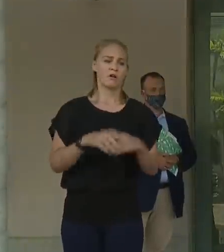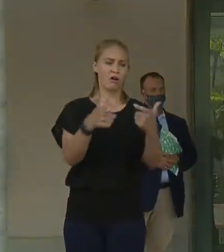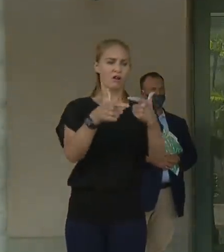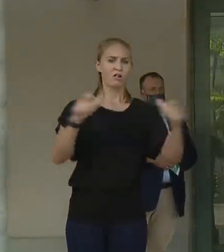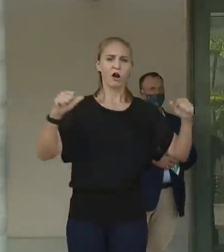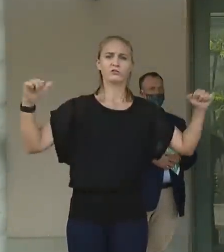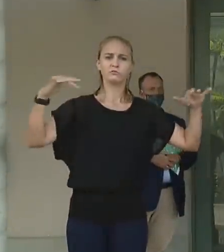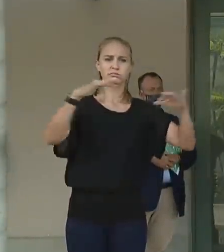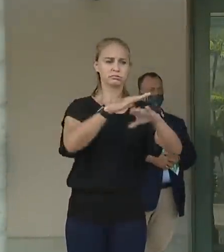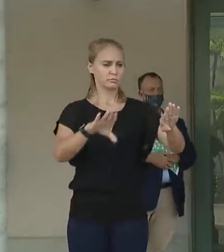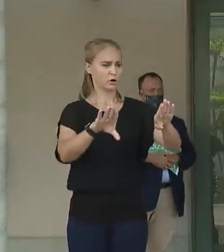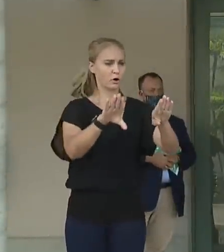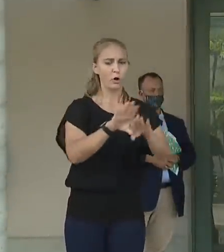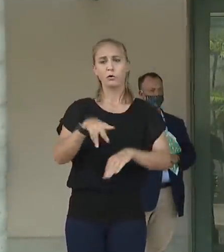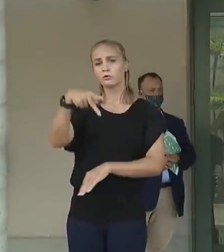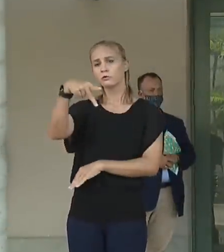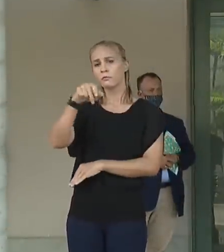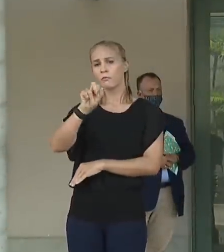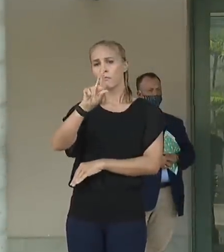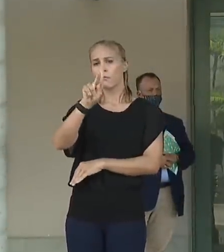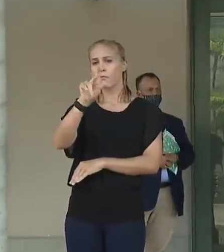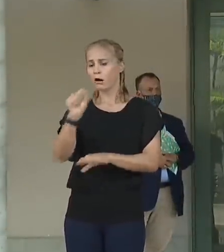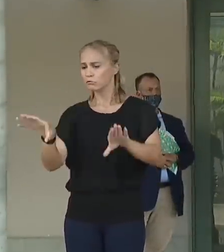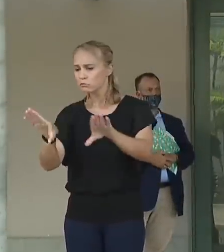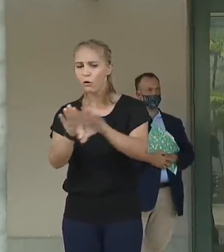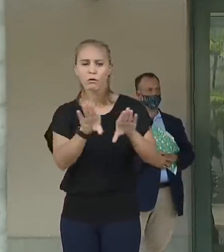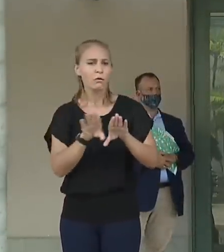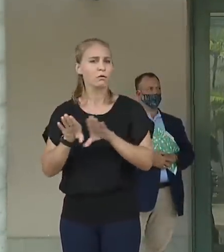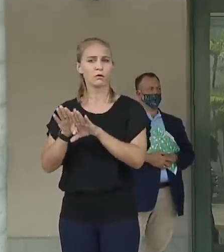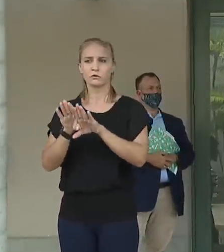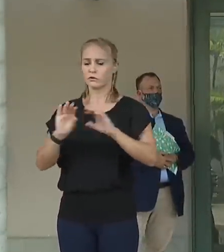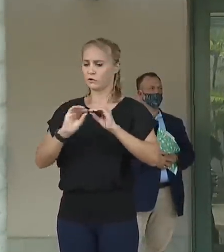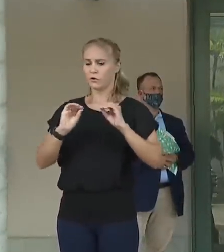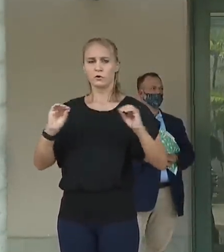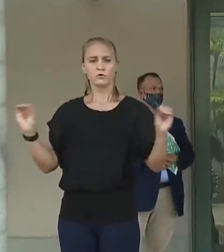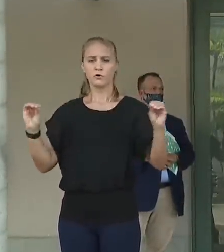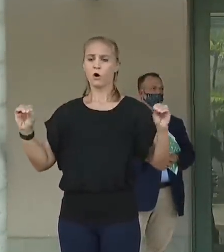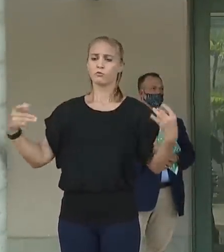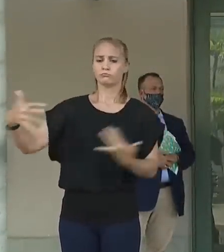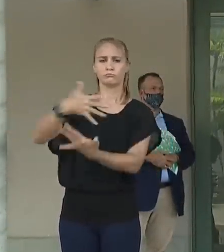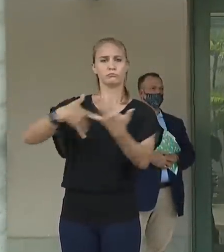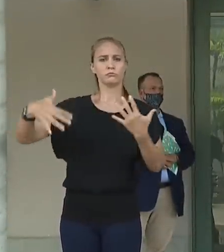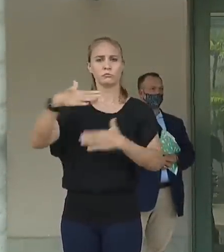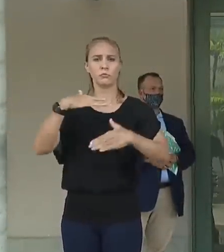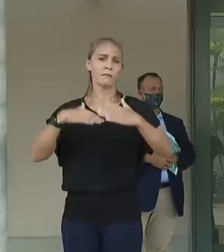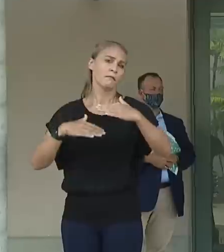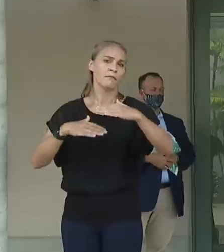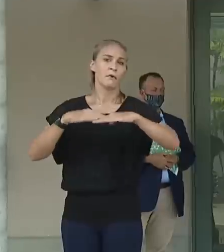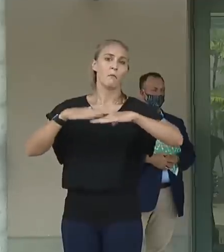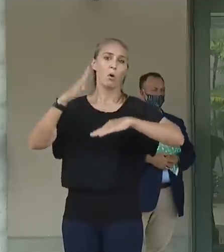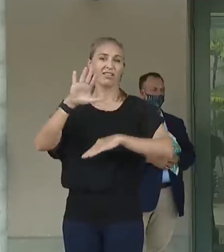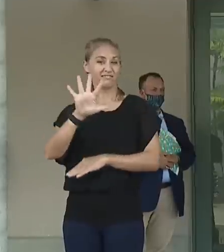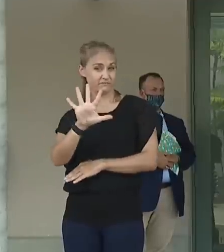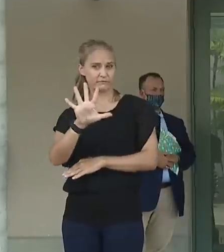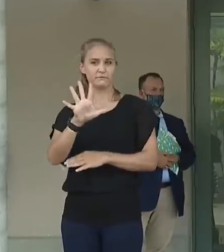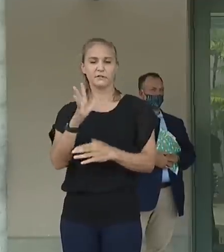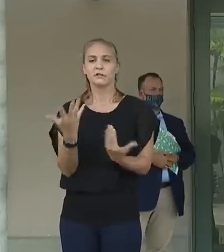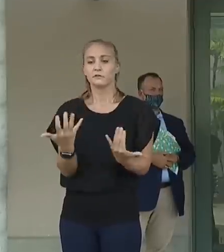gathering spaces in parks and other places and no gatherings more than five. On top of this,